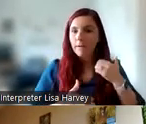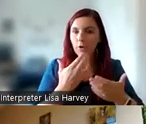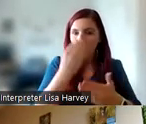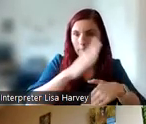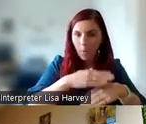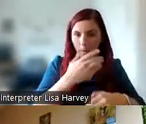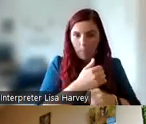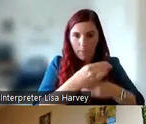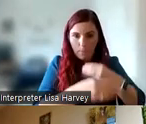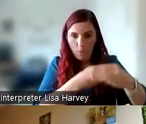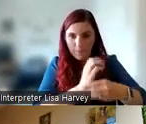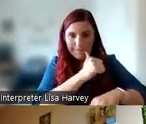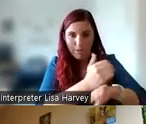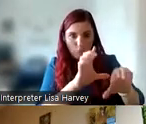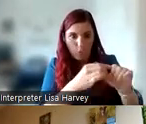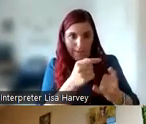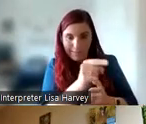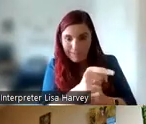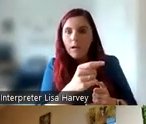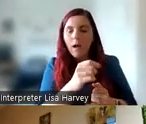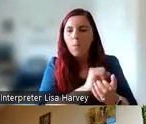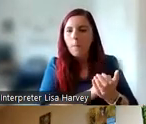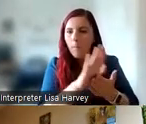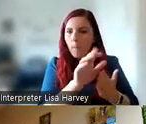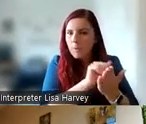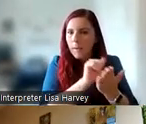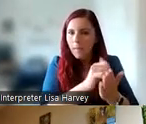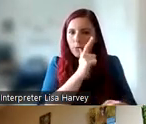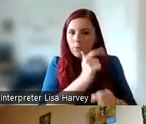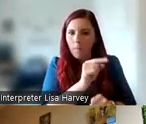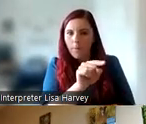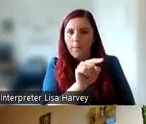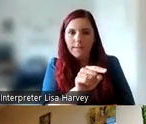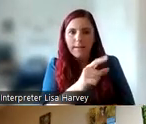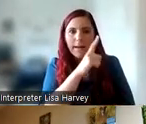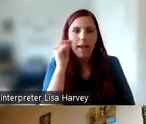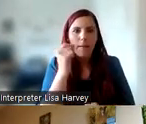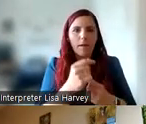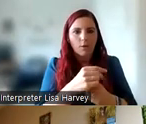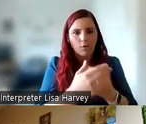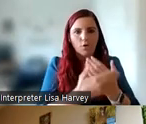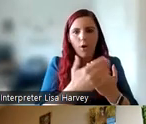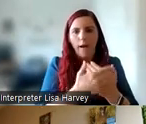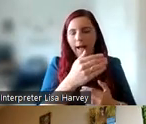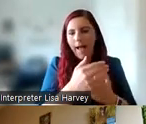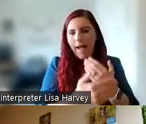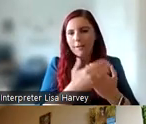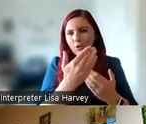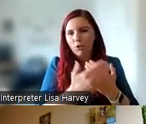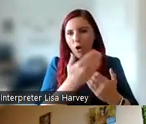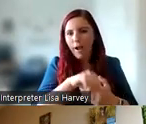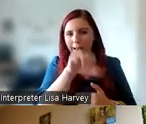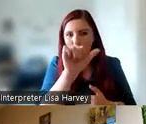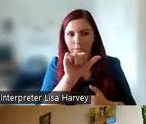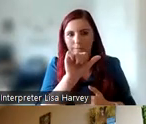process of setting up a group like this, we published a paper about it, which includes the young adults themselves as co-authors. And that's the paper